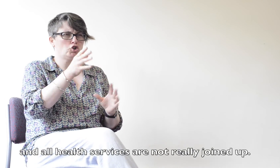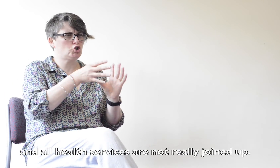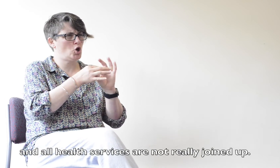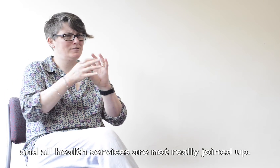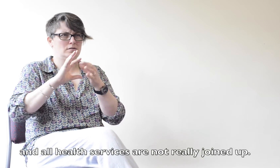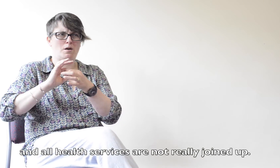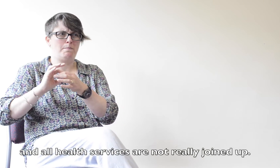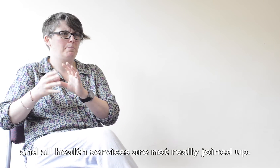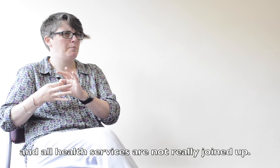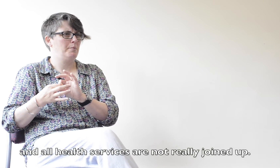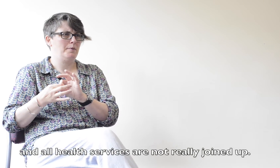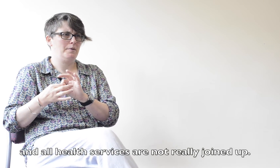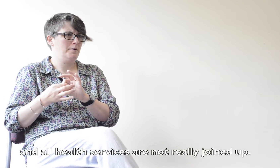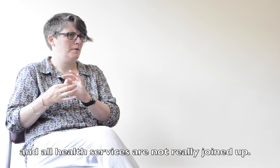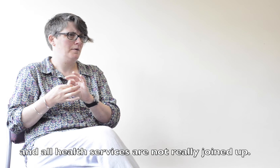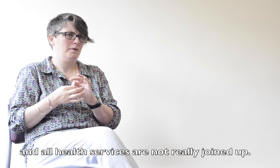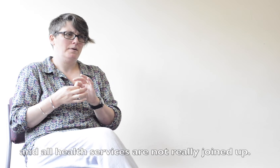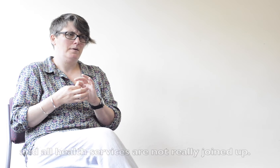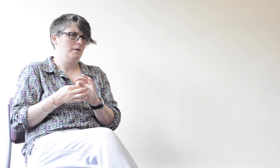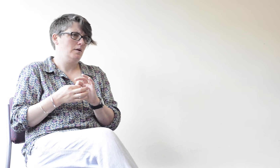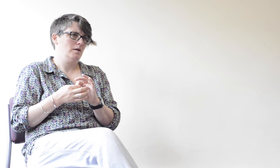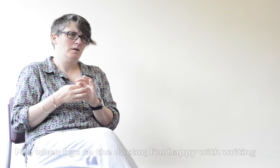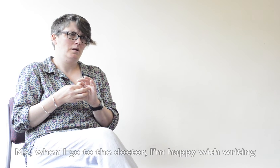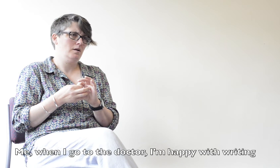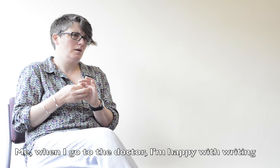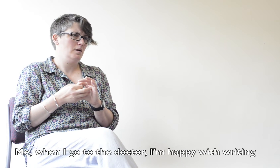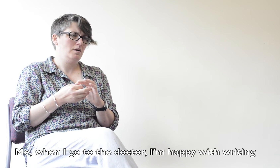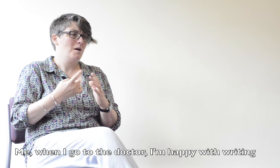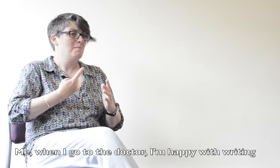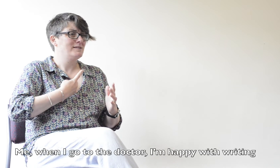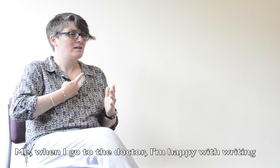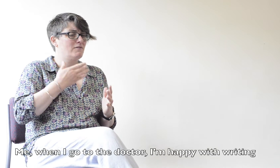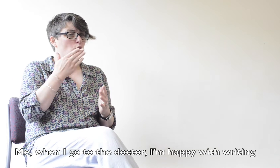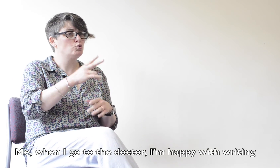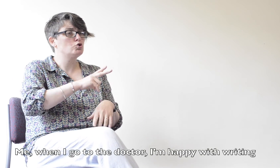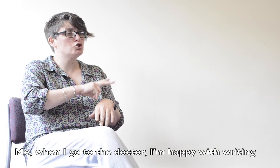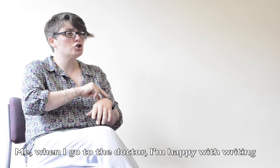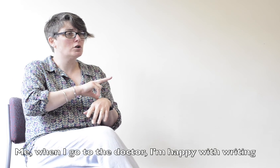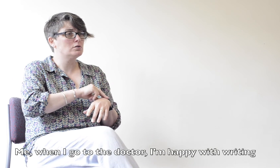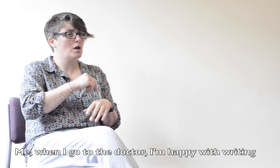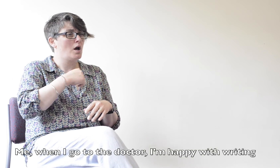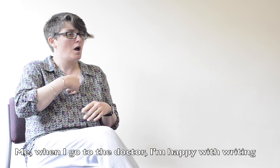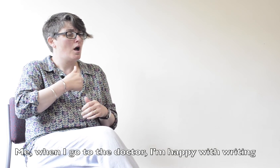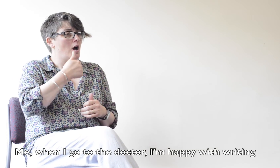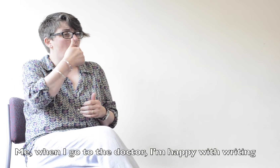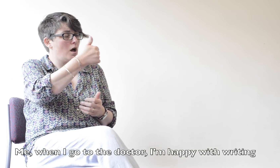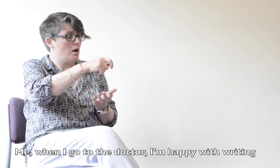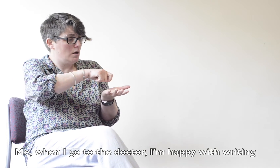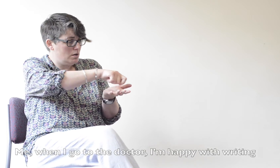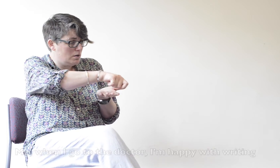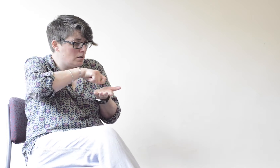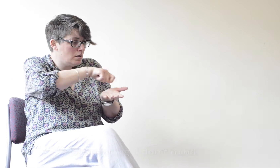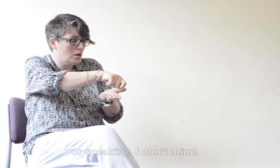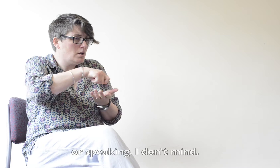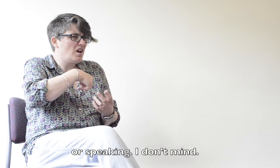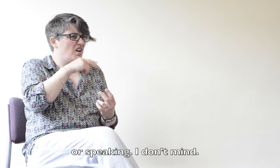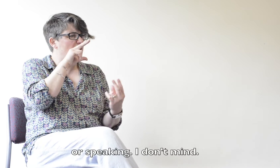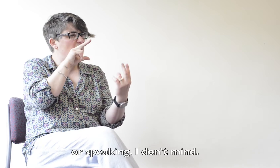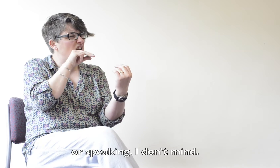health related appointments really. You know, when I go to the doctor, just to my GP for a minor ailment, I'm quite happy to